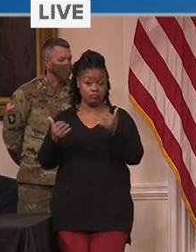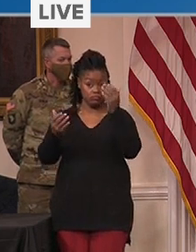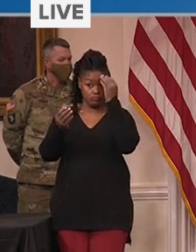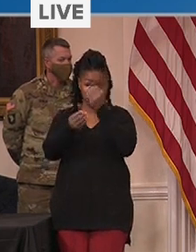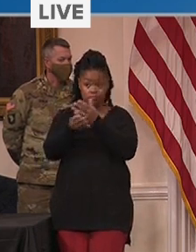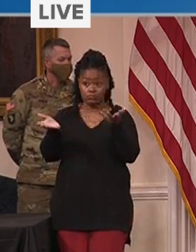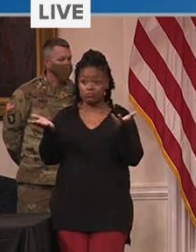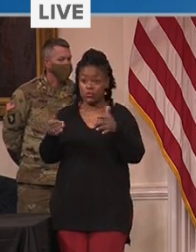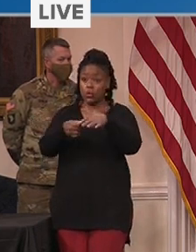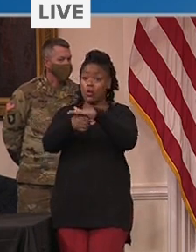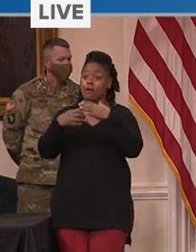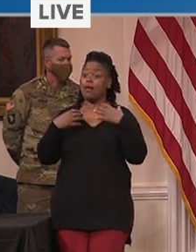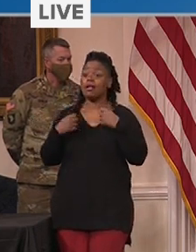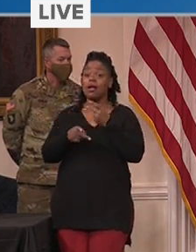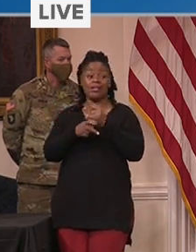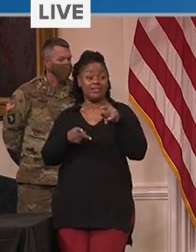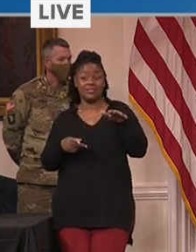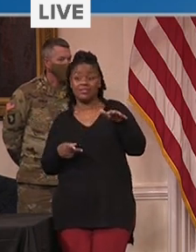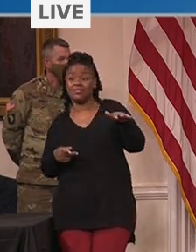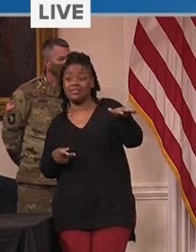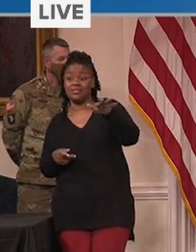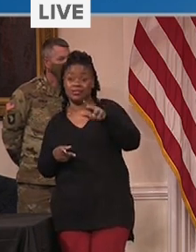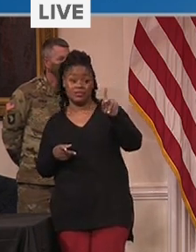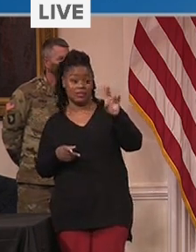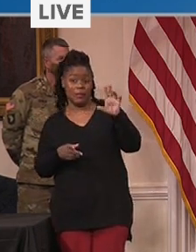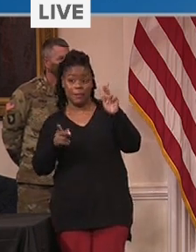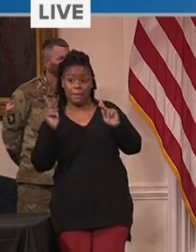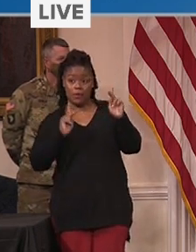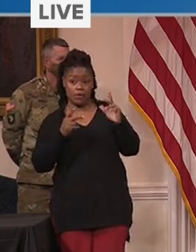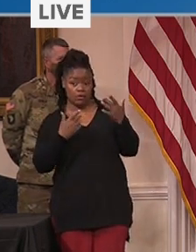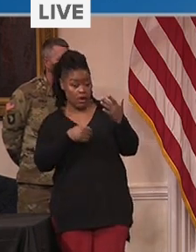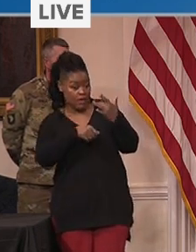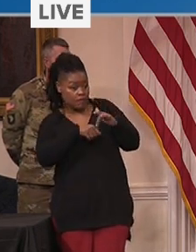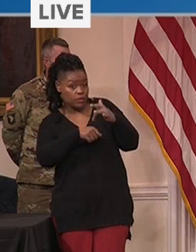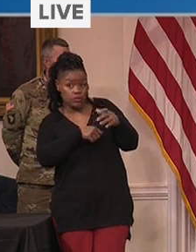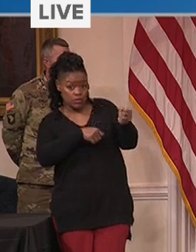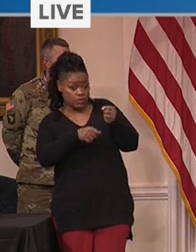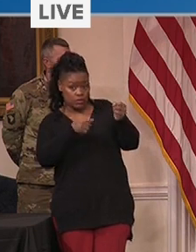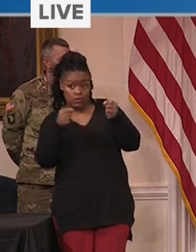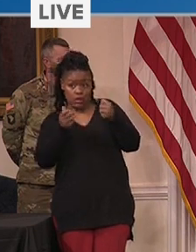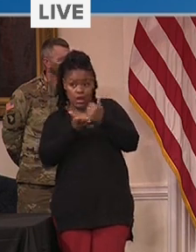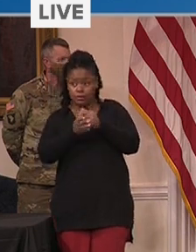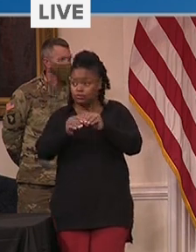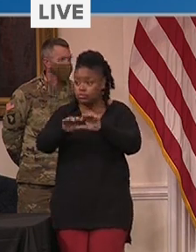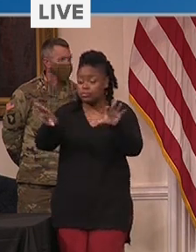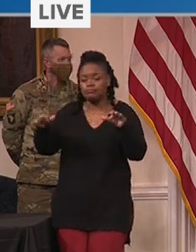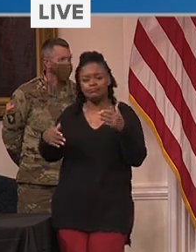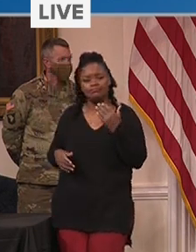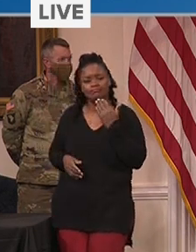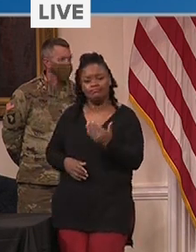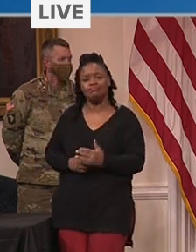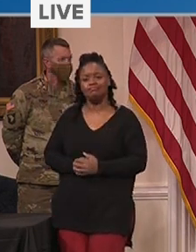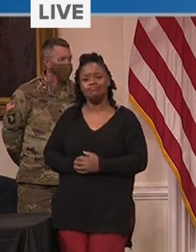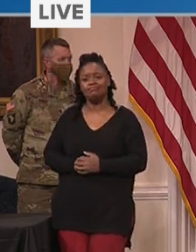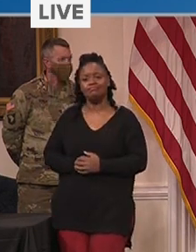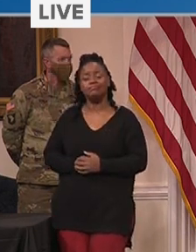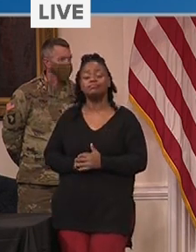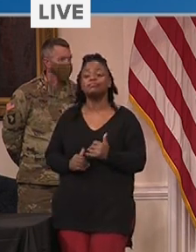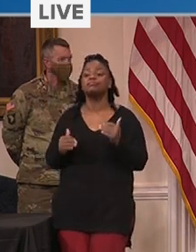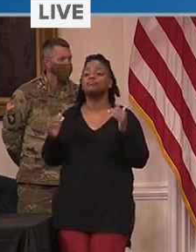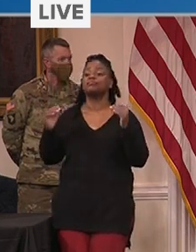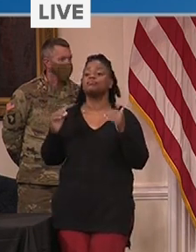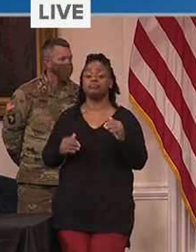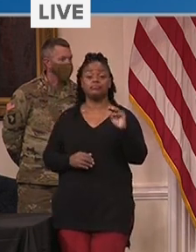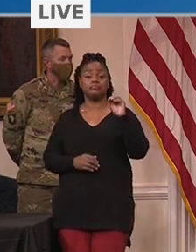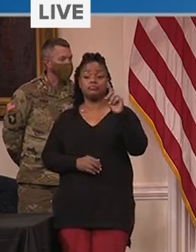them to expand their clinics to seven day a week operations. We've also offered assistance to the Maryland